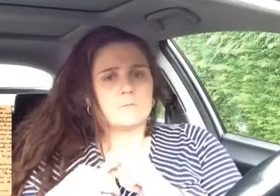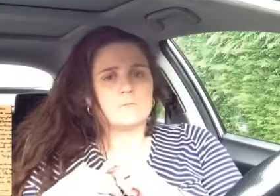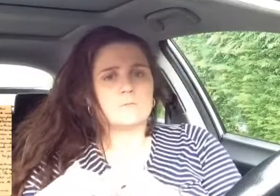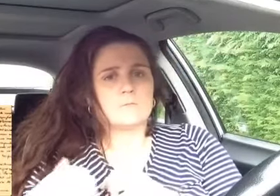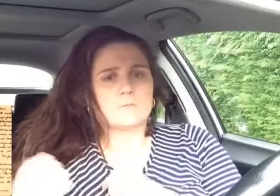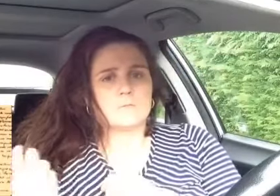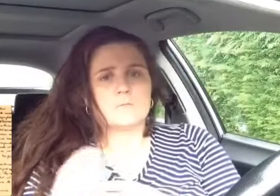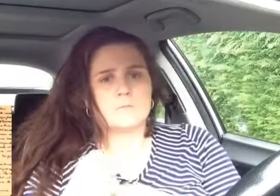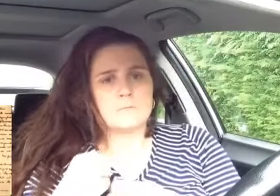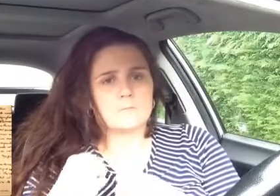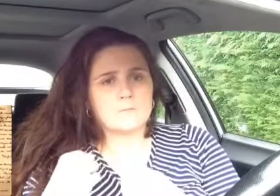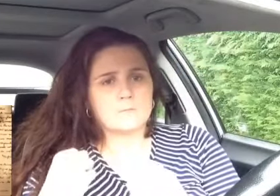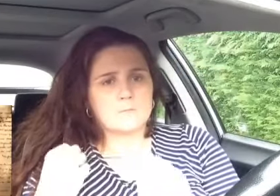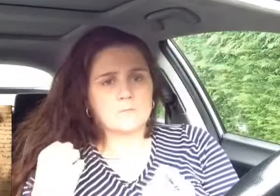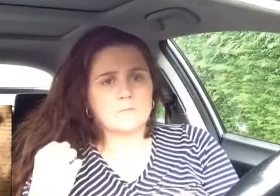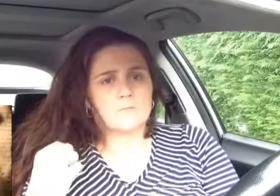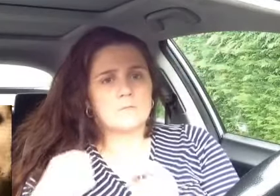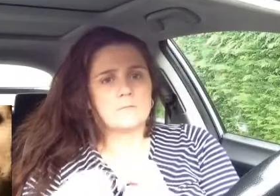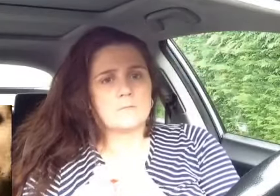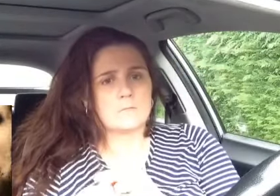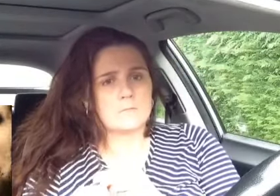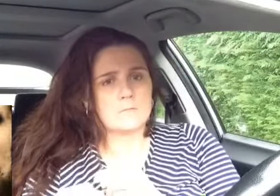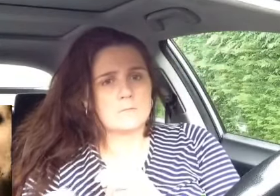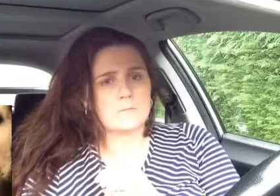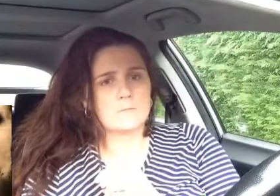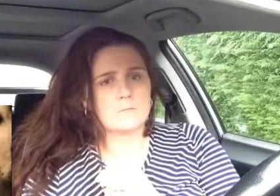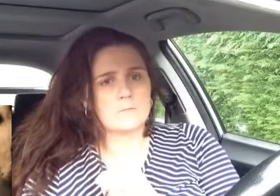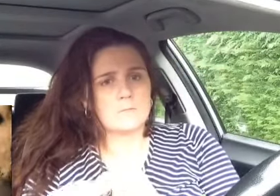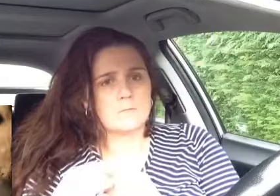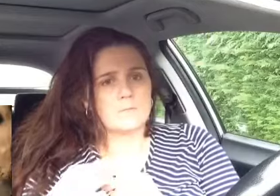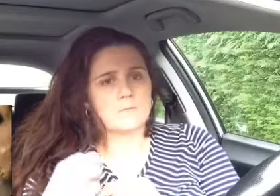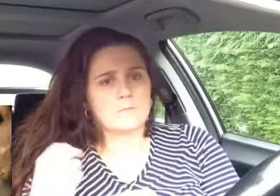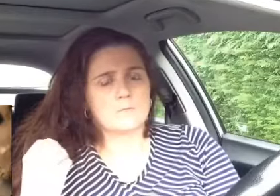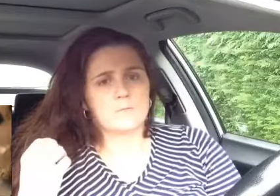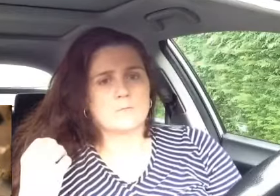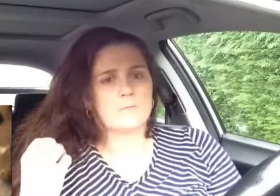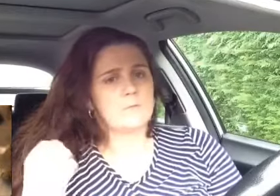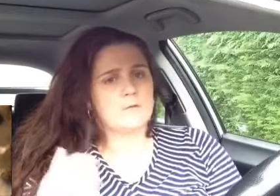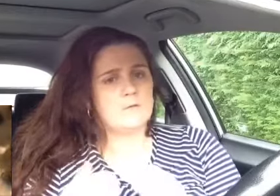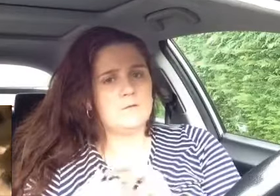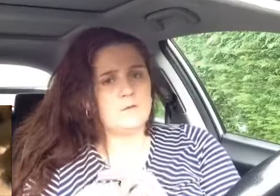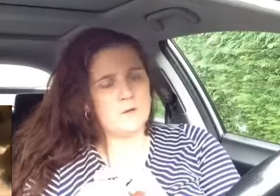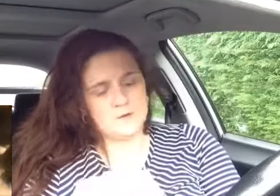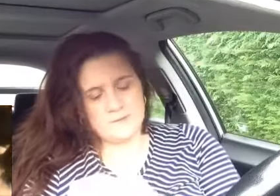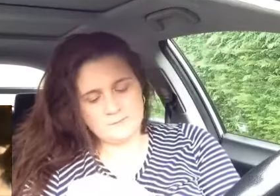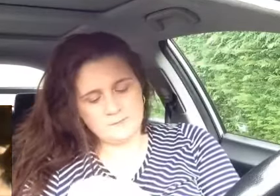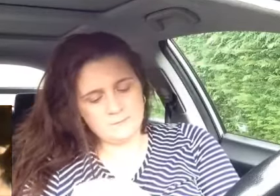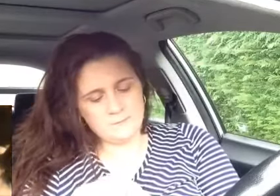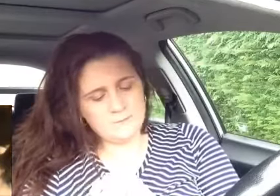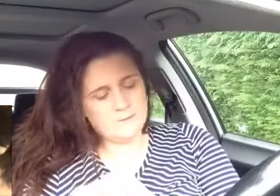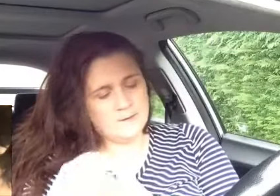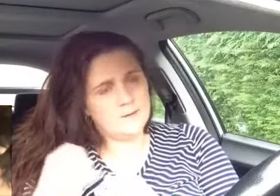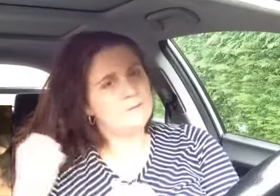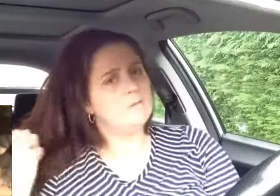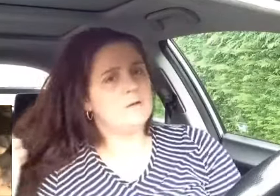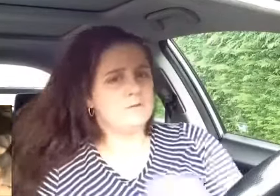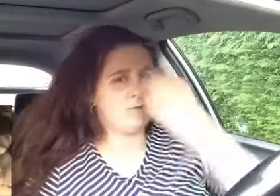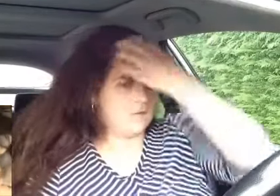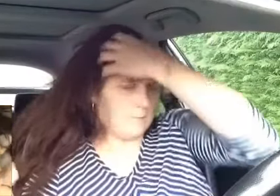be poor that's only been the last 500 years of our history look at the last 2000 years of our existence and what we brought to the world